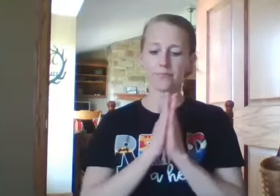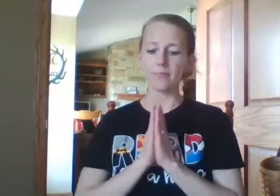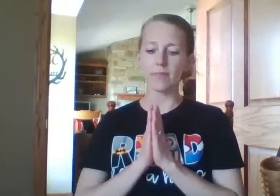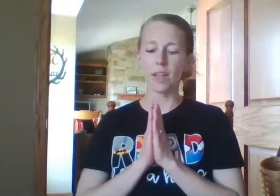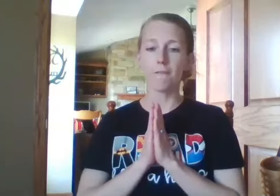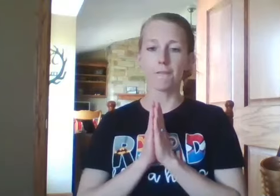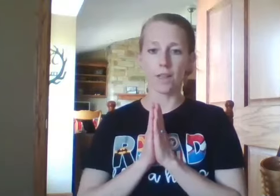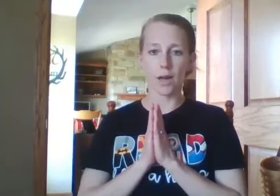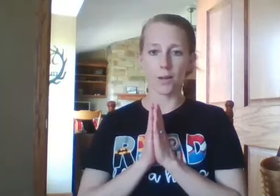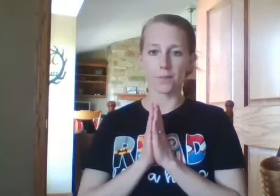Flow.